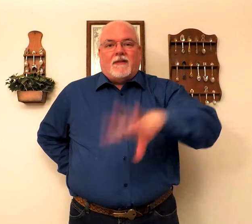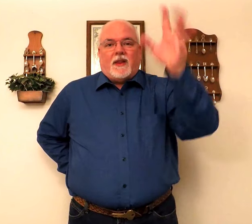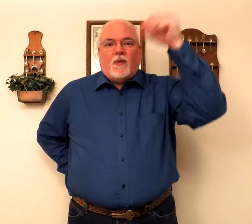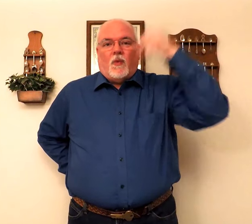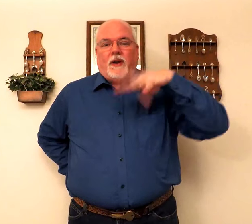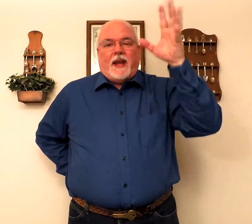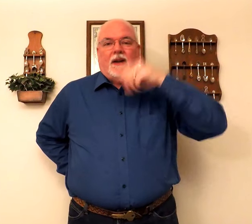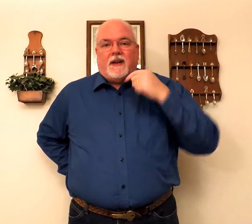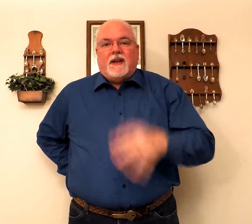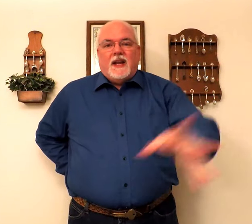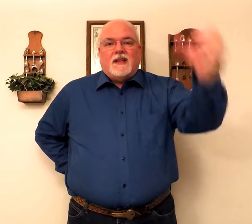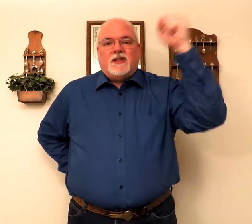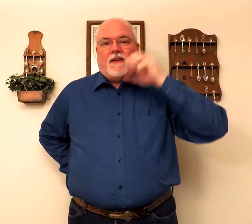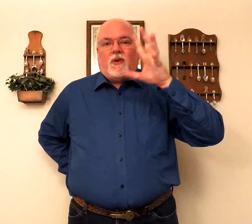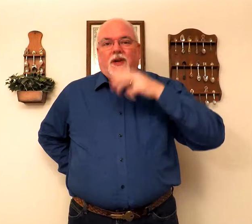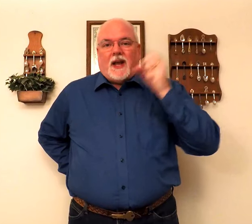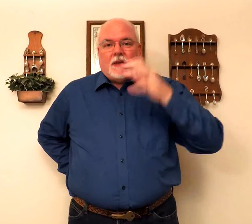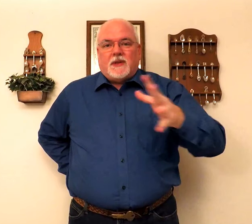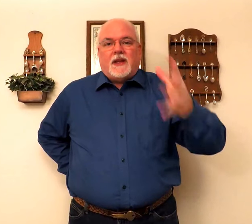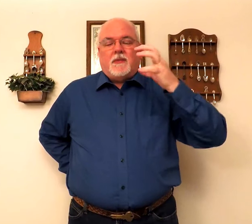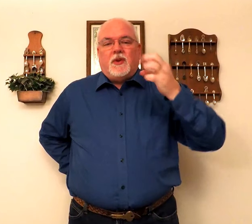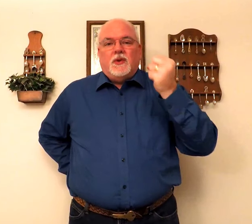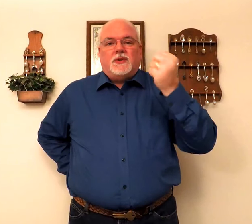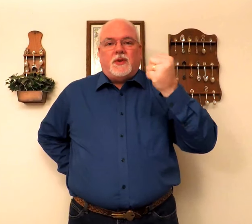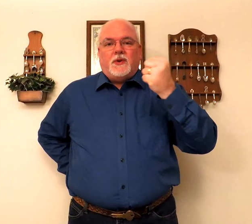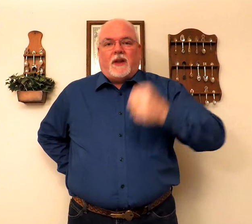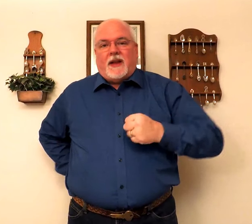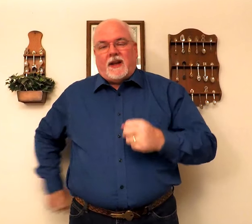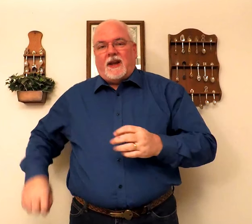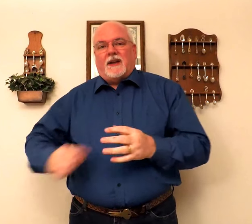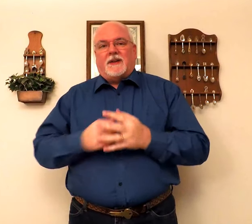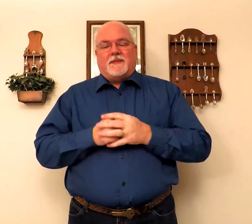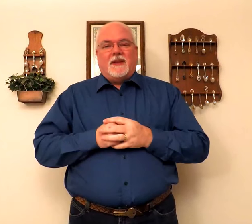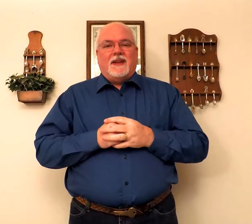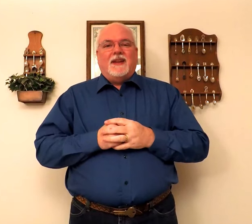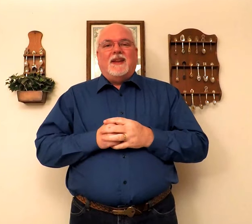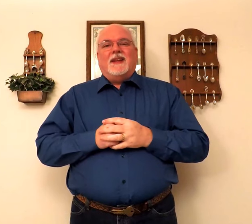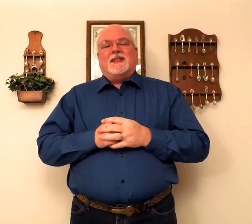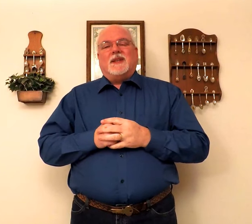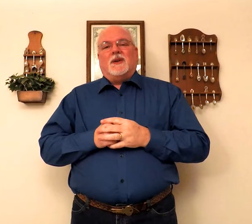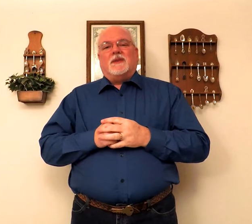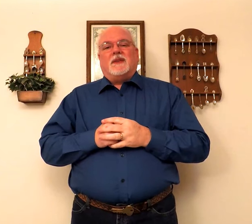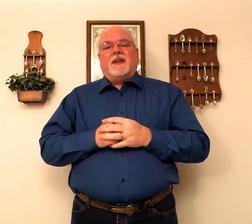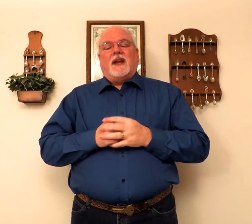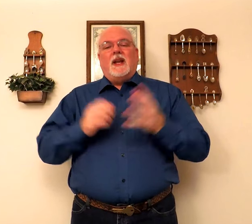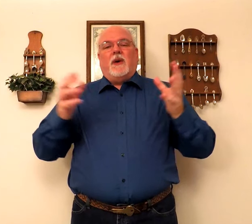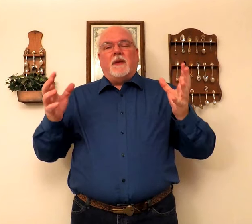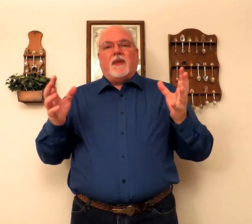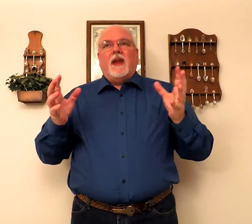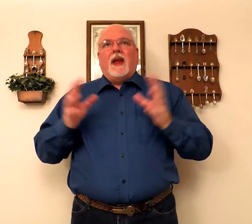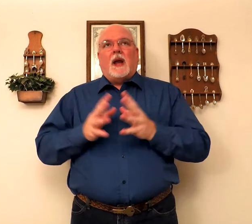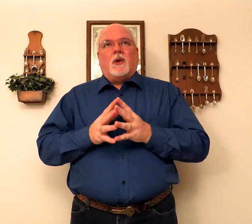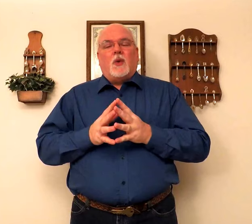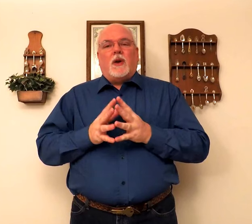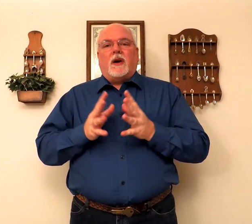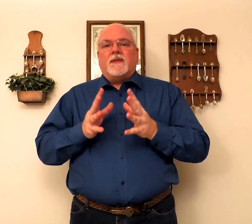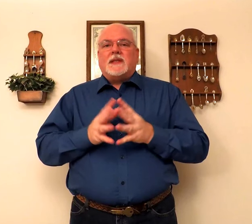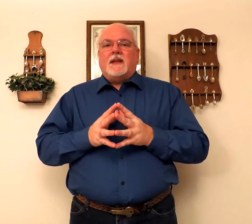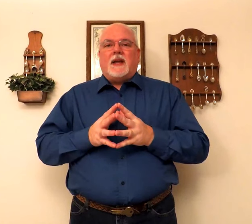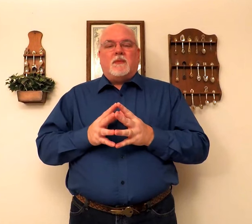everything one-handed several times, because I'm used to using that hand. So, anyway, I don't know whether I've said that